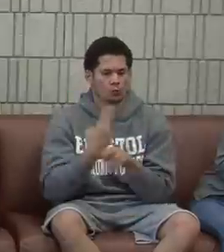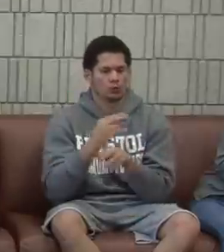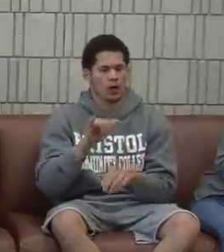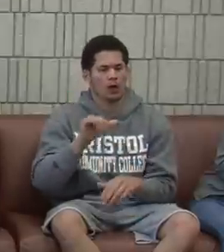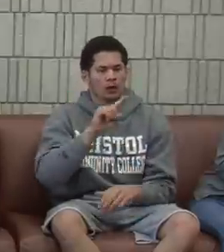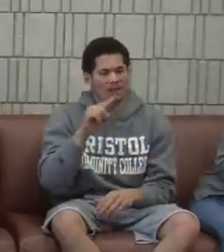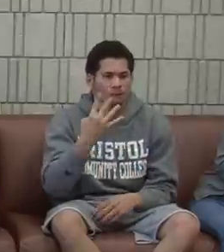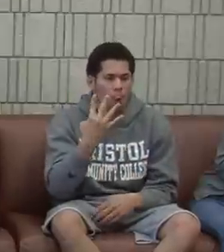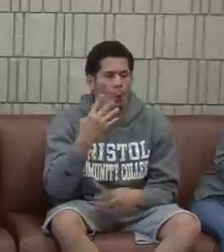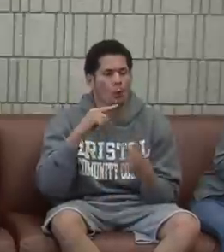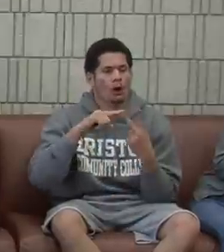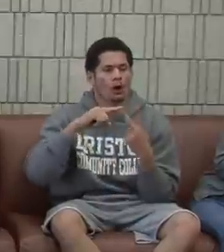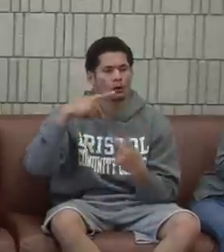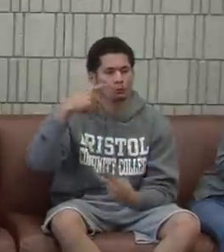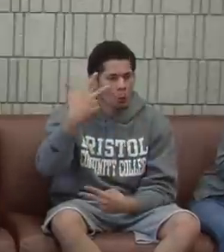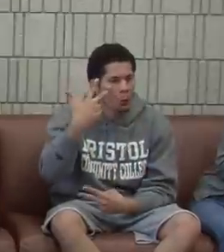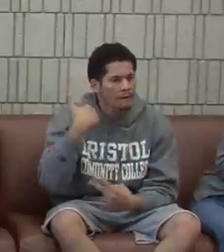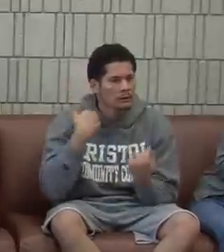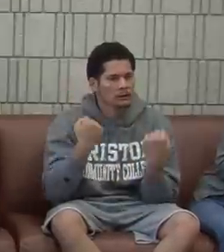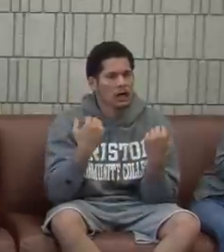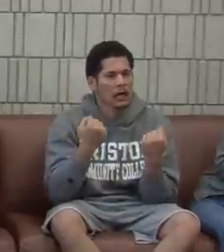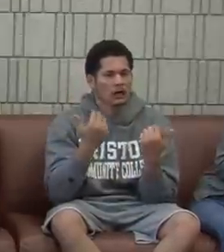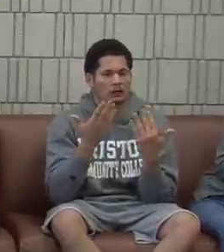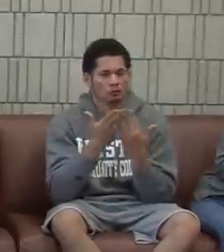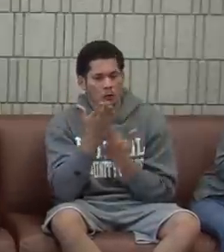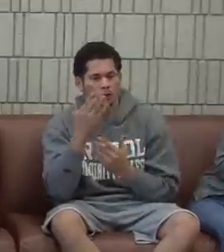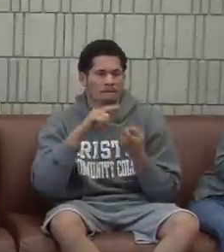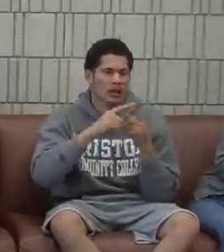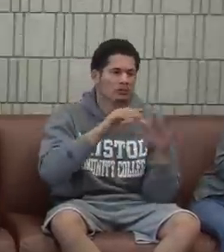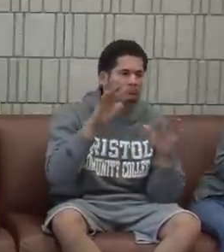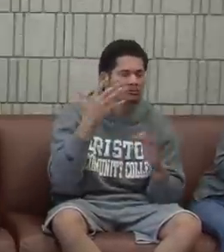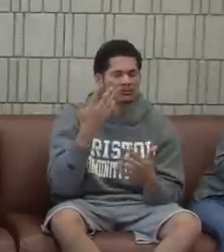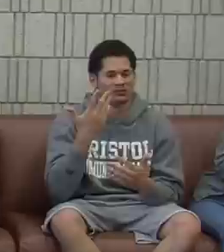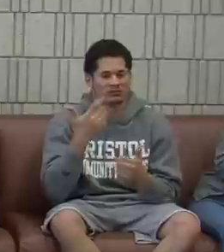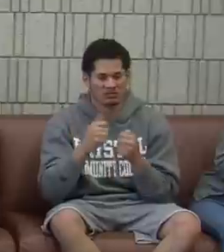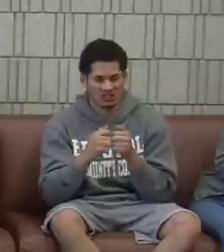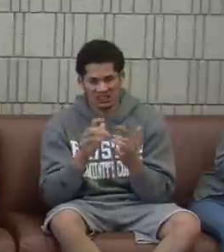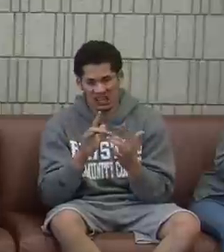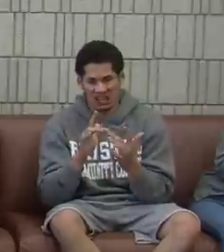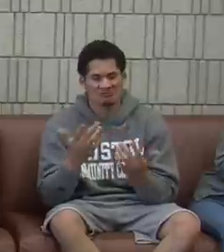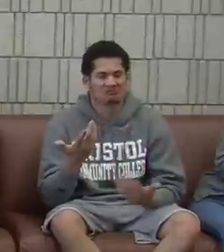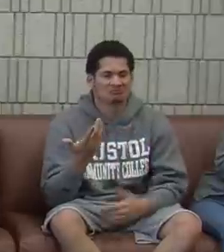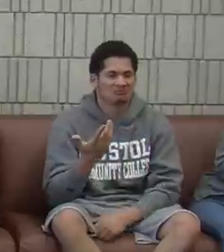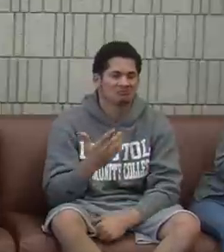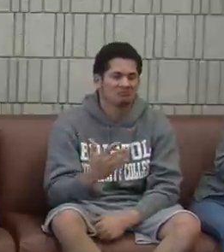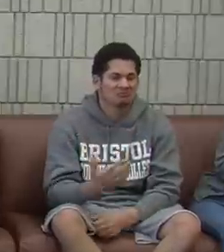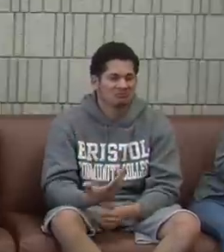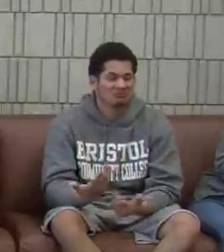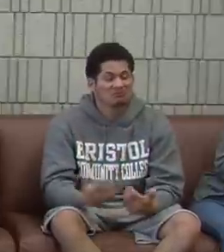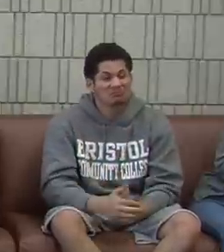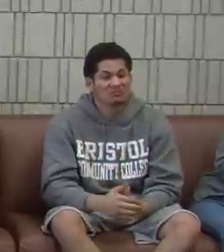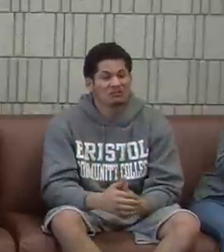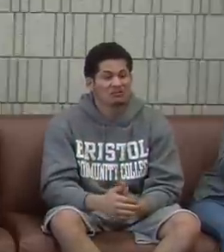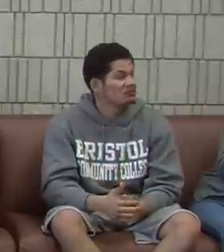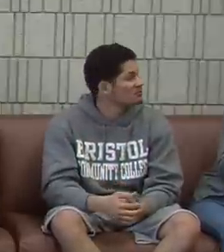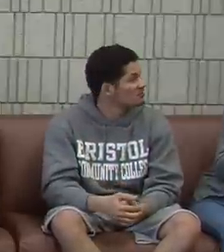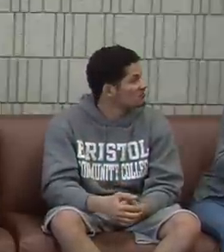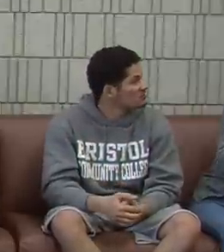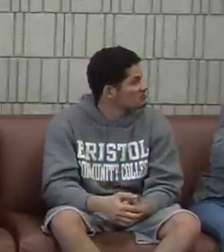I have an iPhone 4. And I use a Z4 on there. And Sorenson Video Relay Service on there. So I can contact people through my video